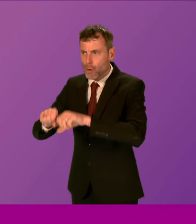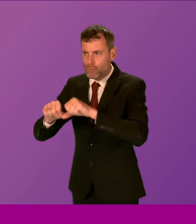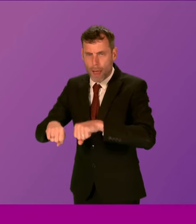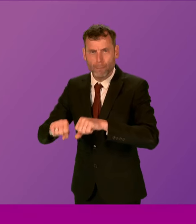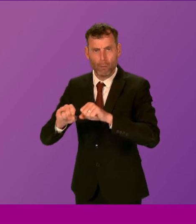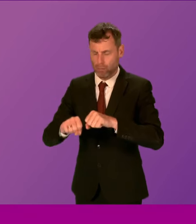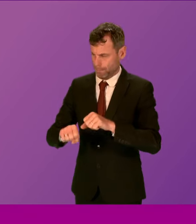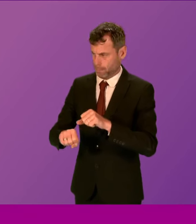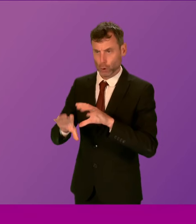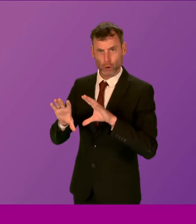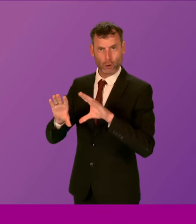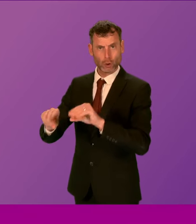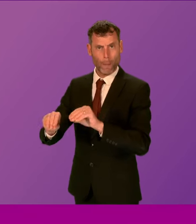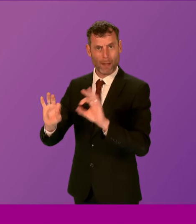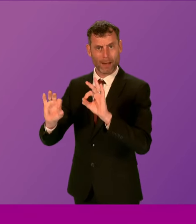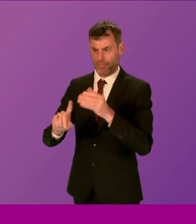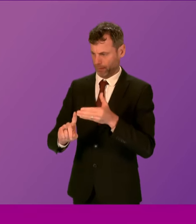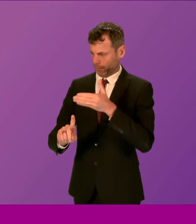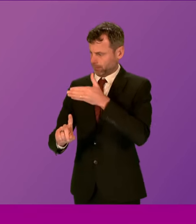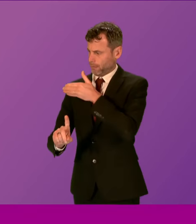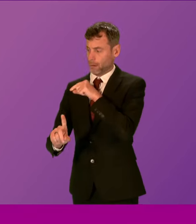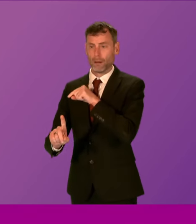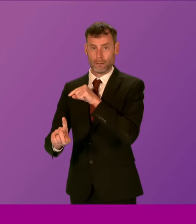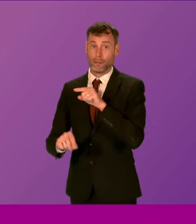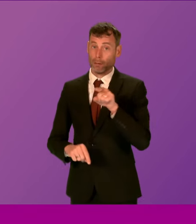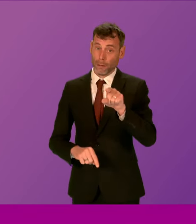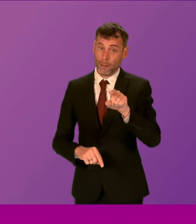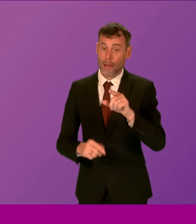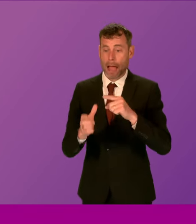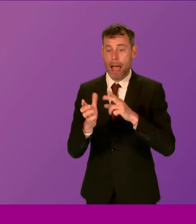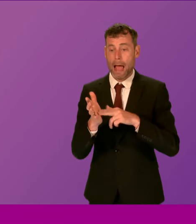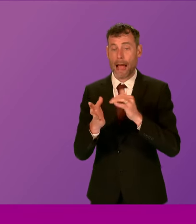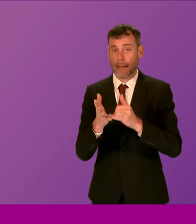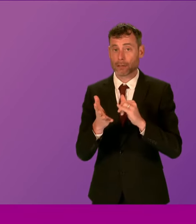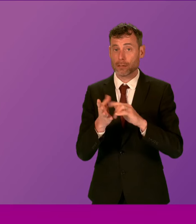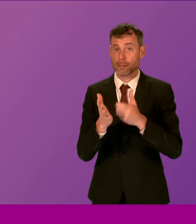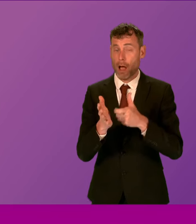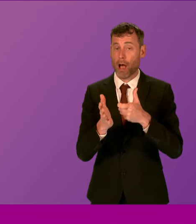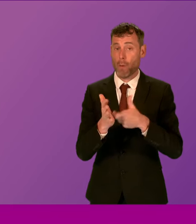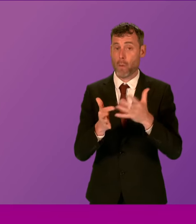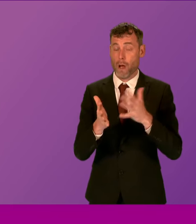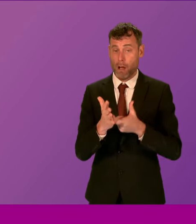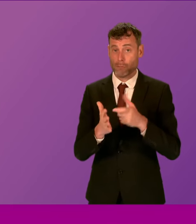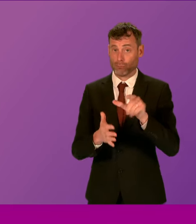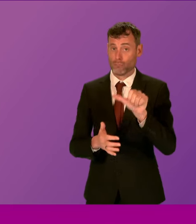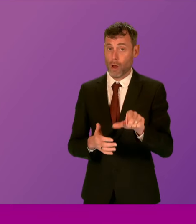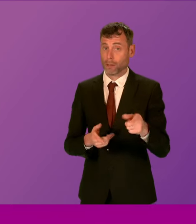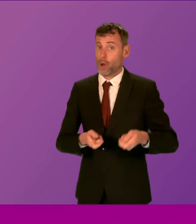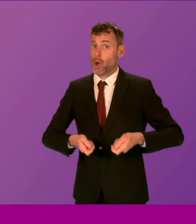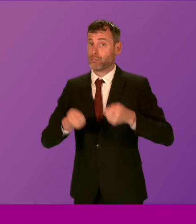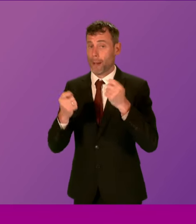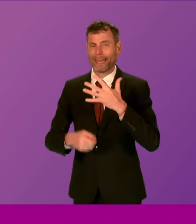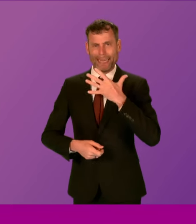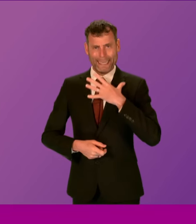as I said to Douglas Ross, I think there is a strong argument for whichever type of review or if there is ultimately a judge-led